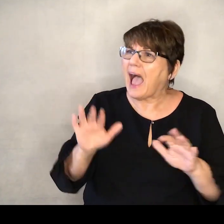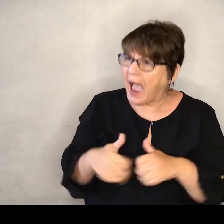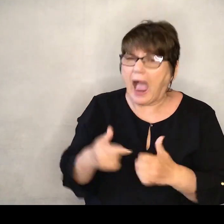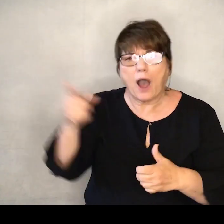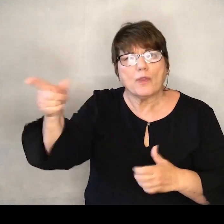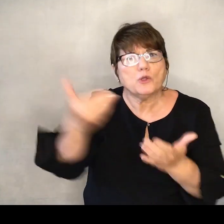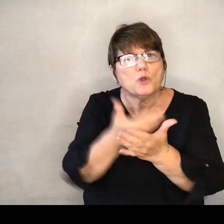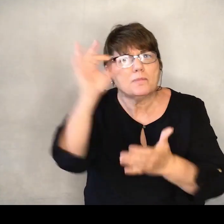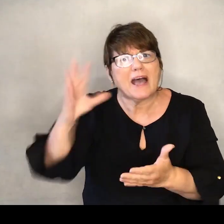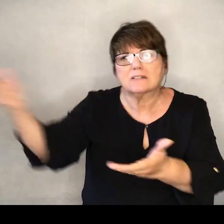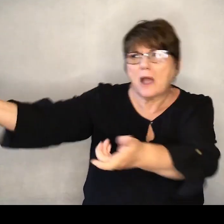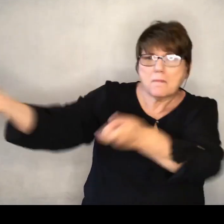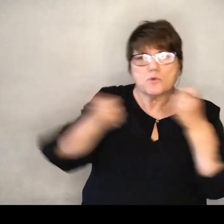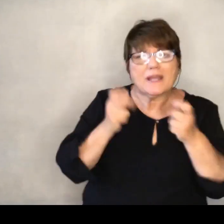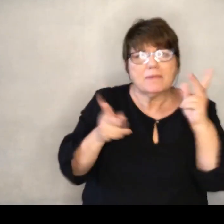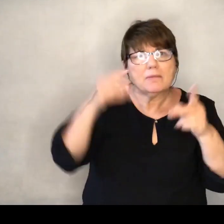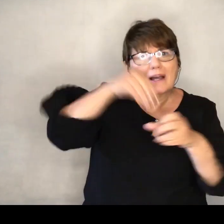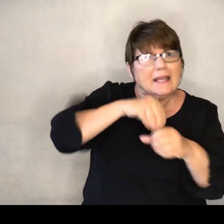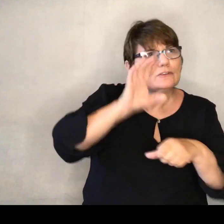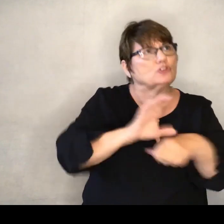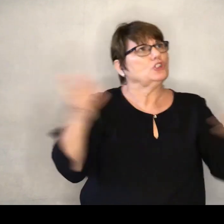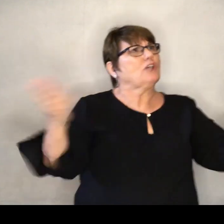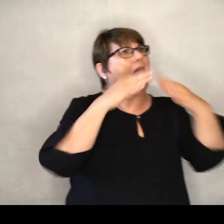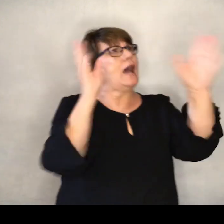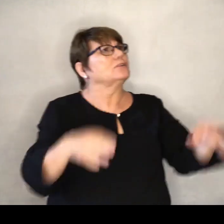he going to bring people in here?